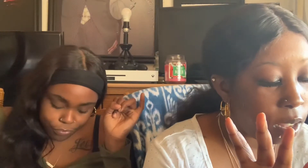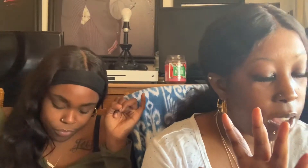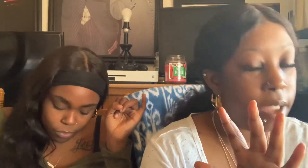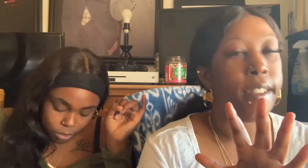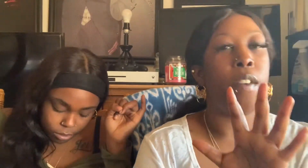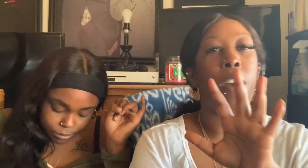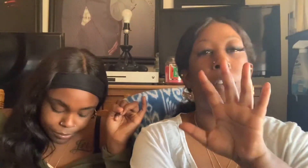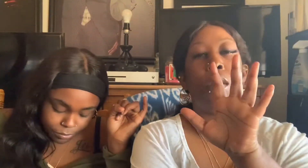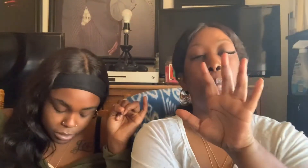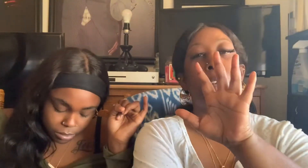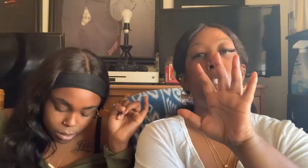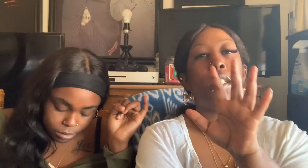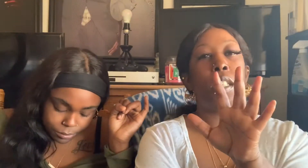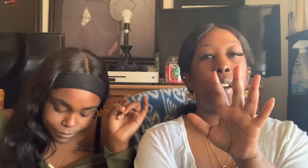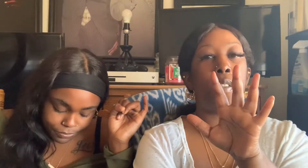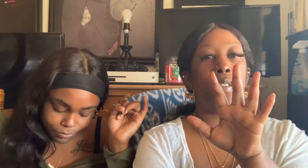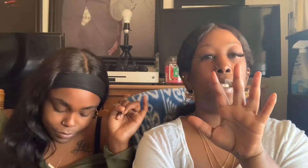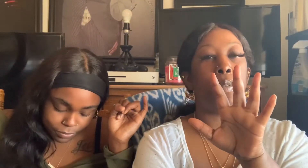Never have I ever peeked in the shower on someone.